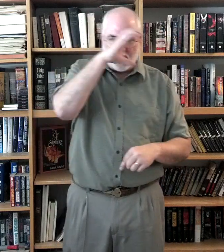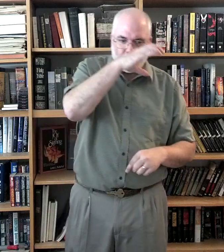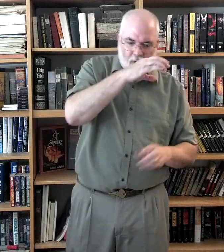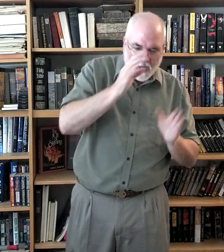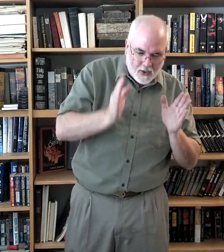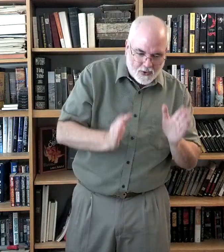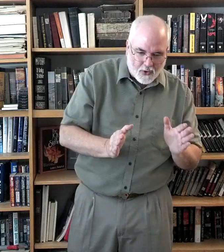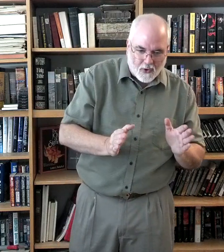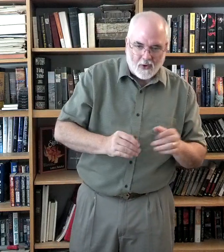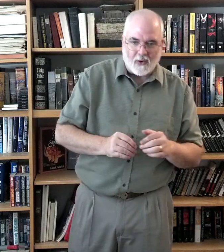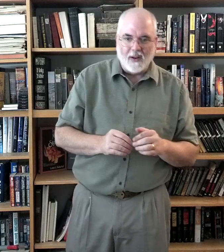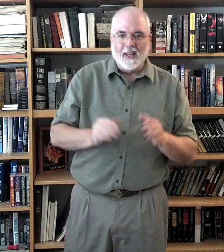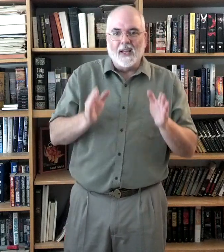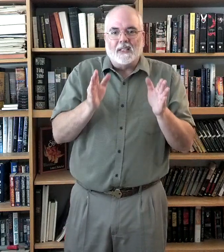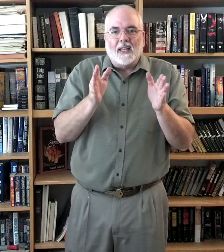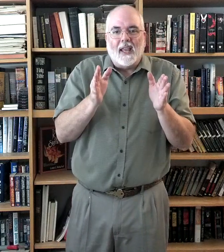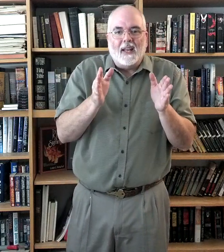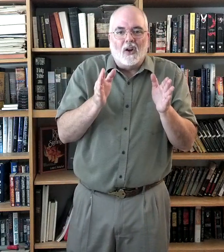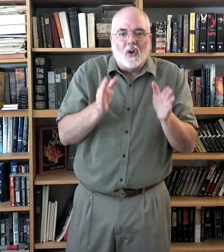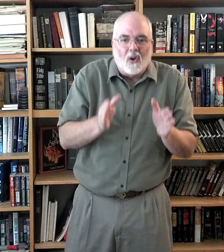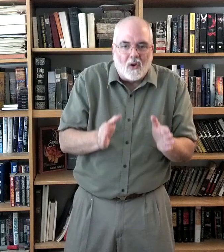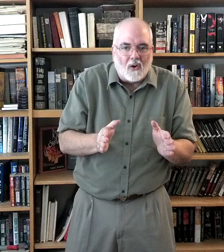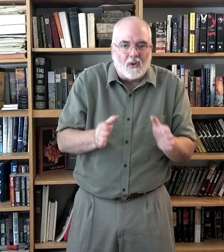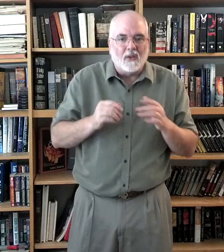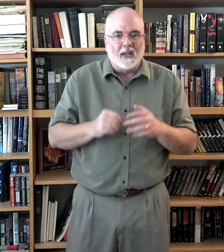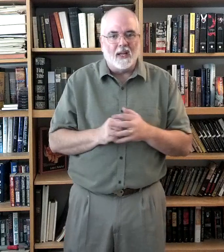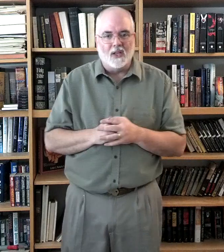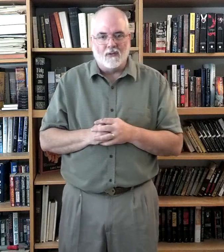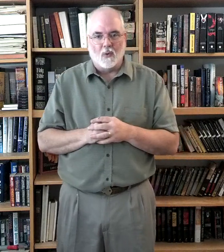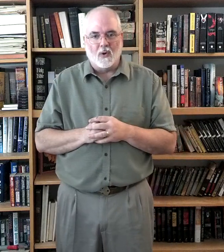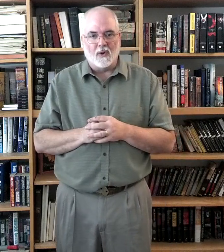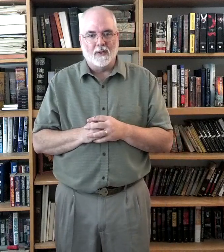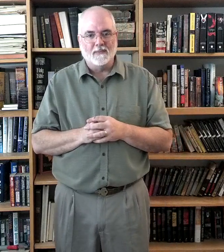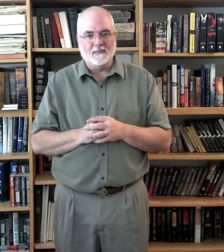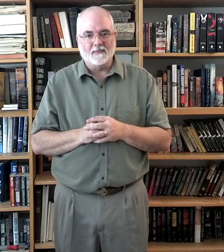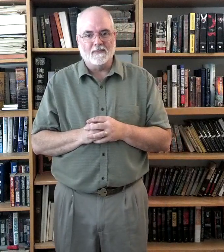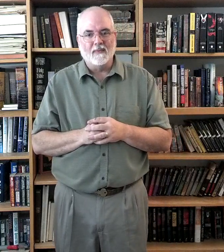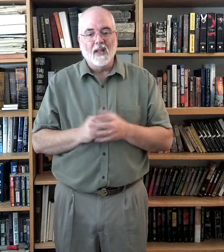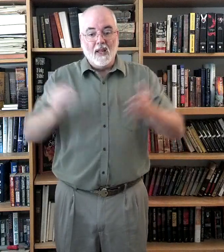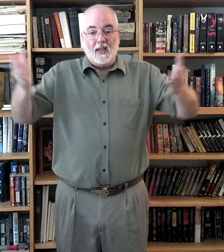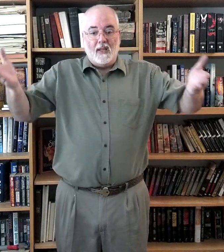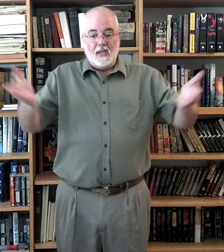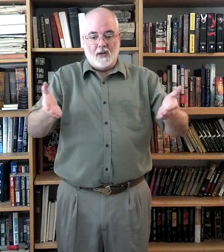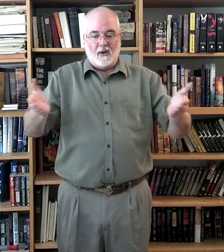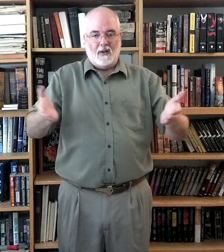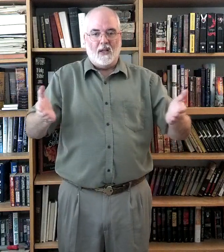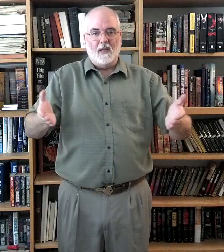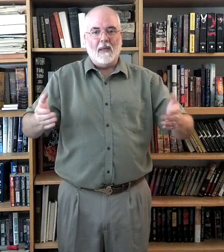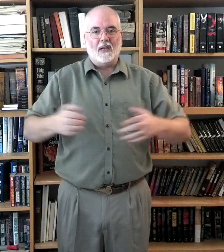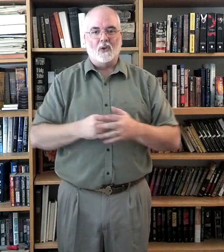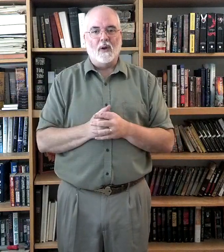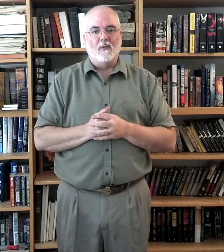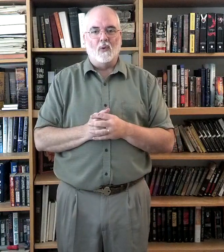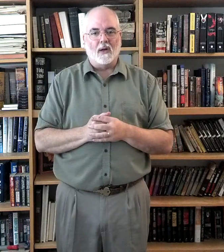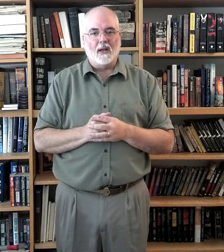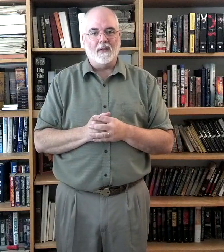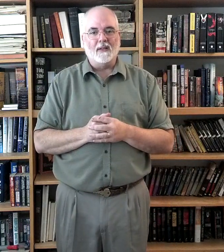strange er. It's like adding er to the end of a word. Here. Again, back to the red floor kind of thing.